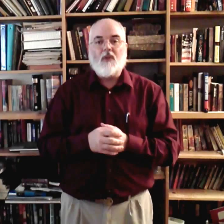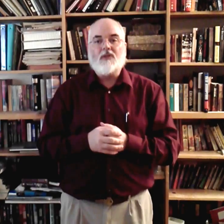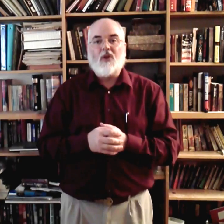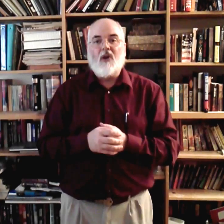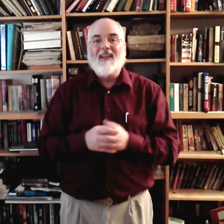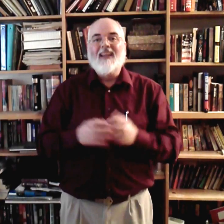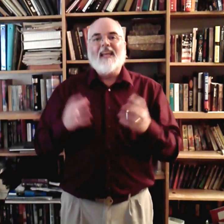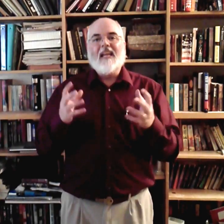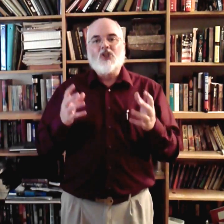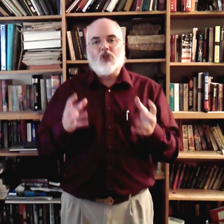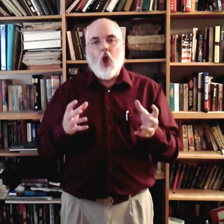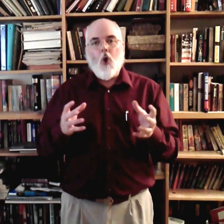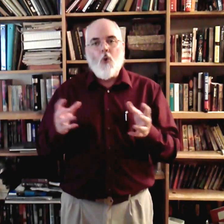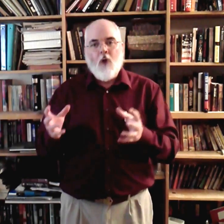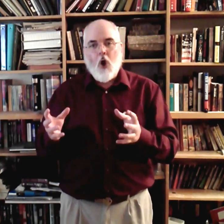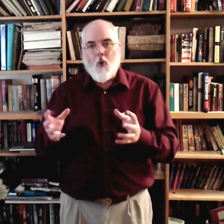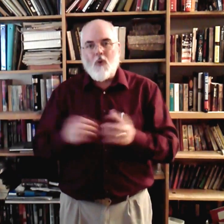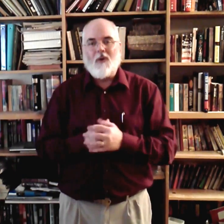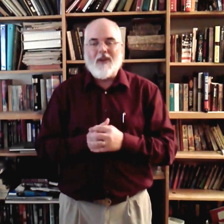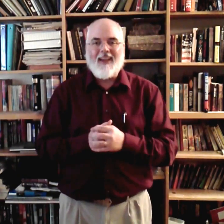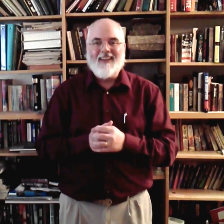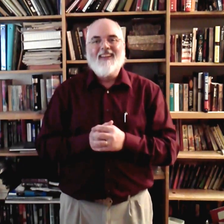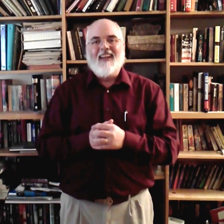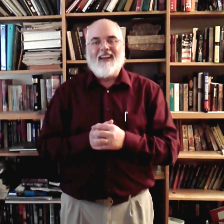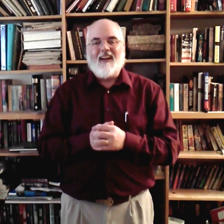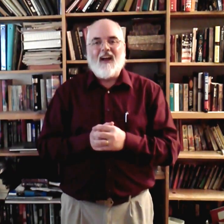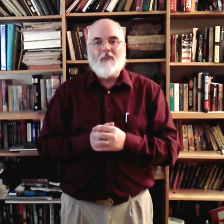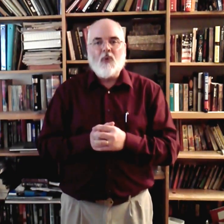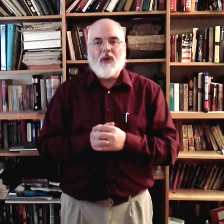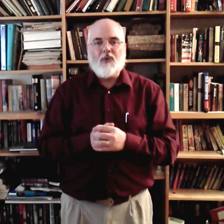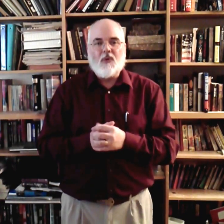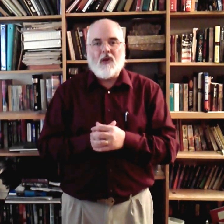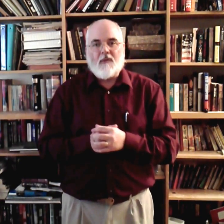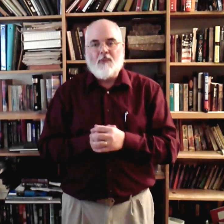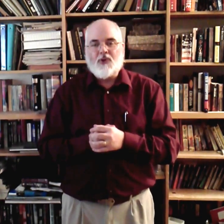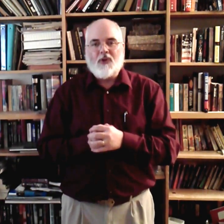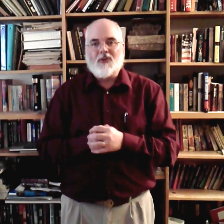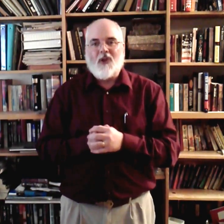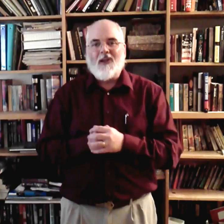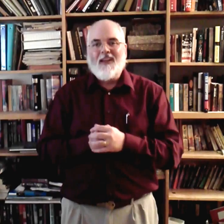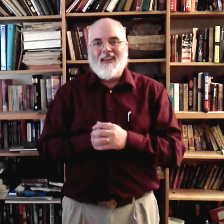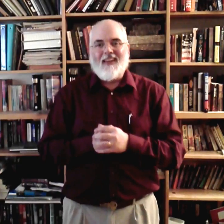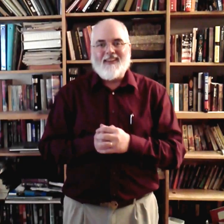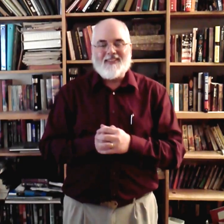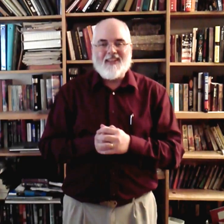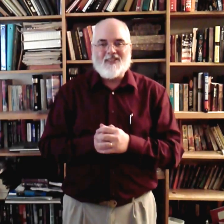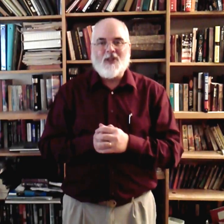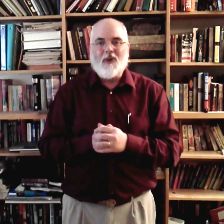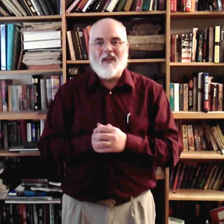the song in slow-mo. Okay? I'm going to butcher the song and sing it slowly